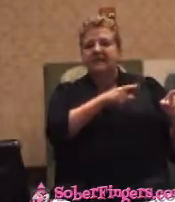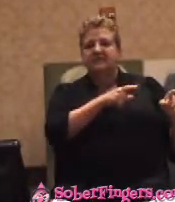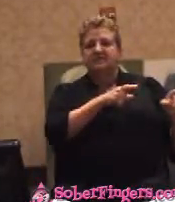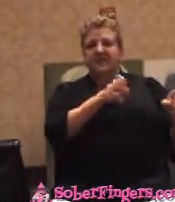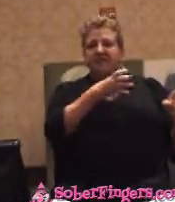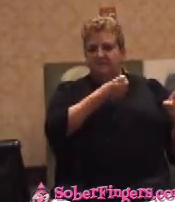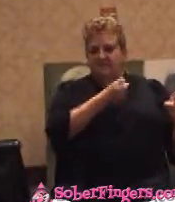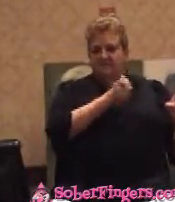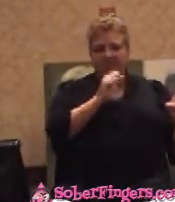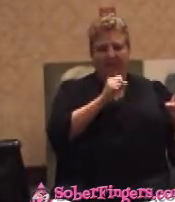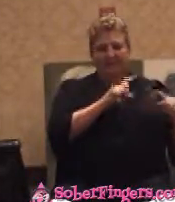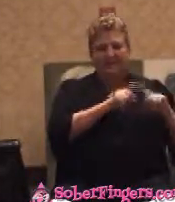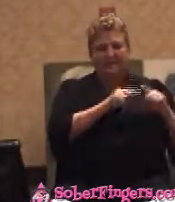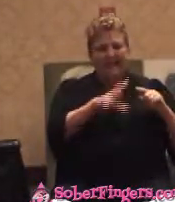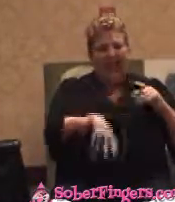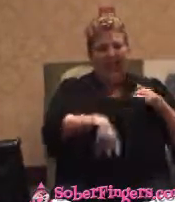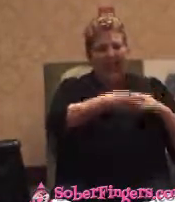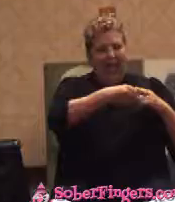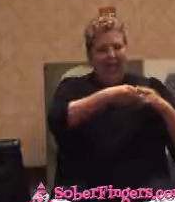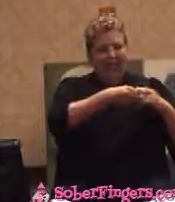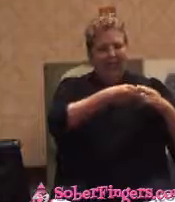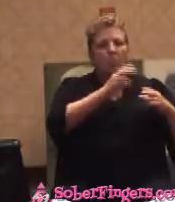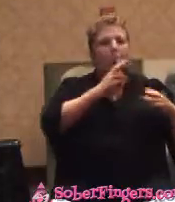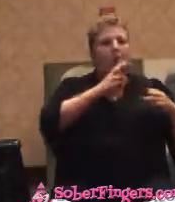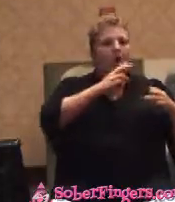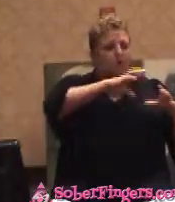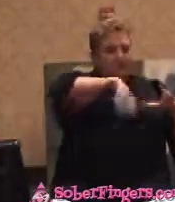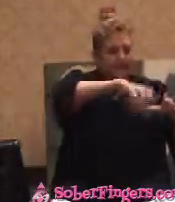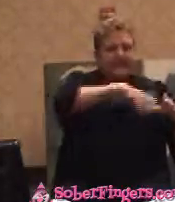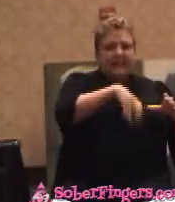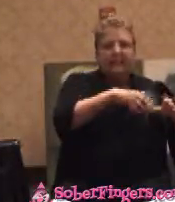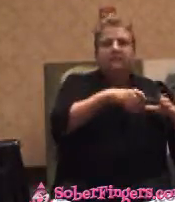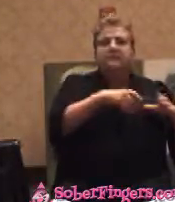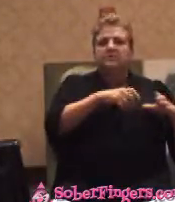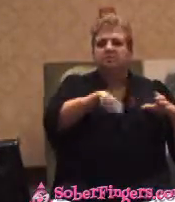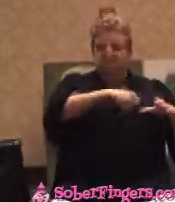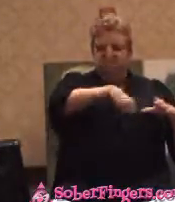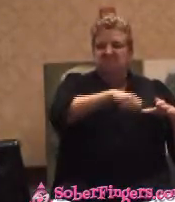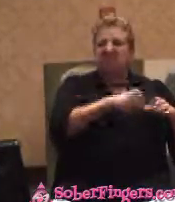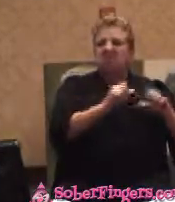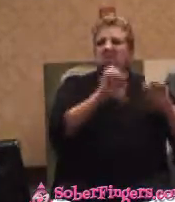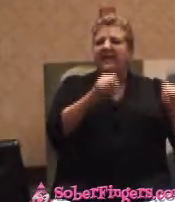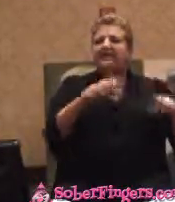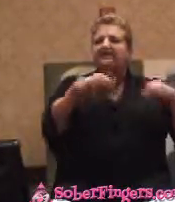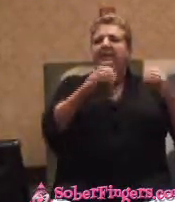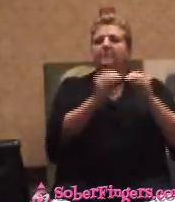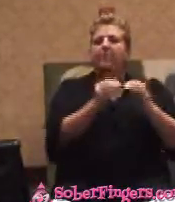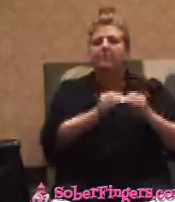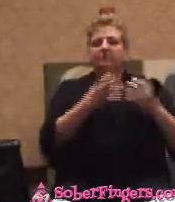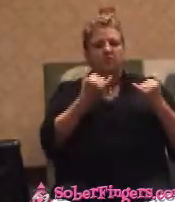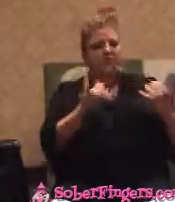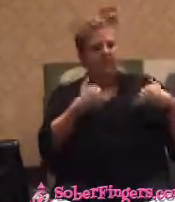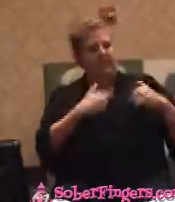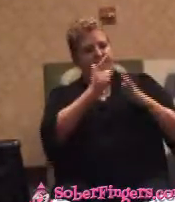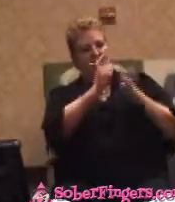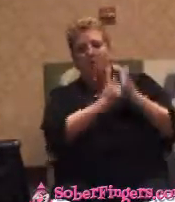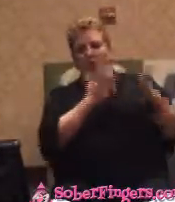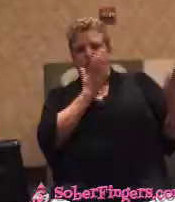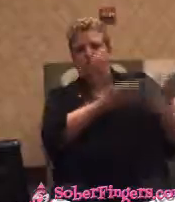He puts water in it, so he's selling water in it. And they're trying and they're trying it for doing that. And